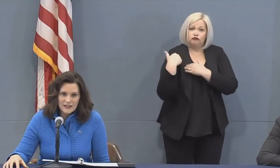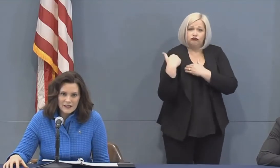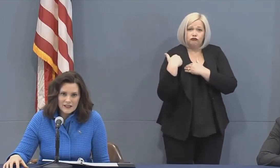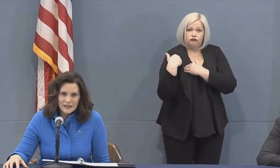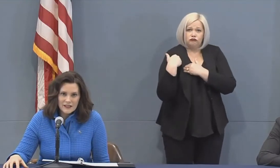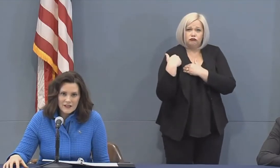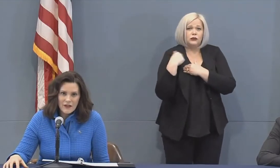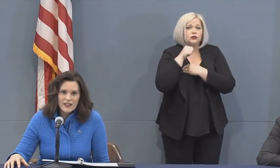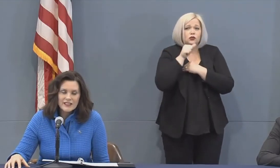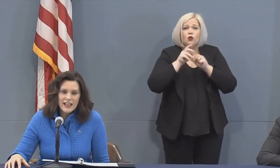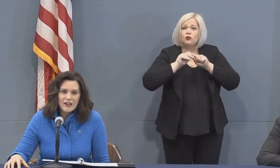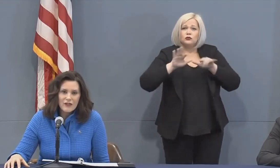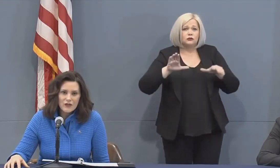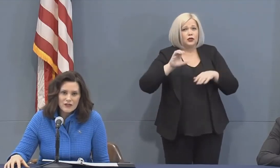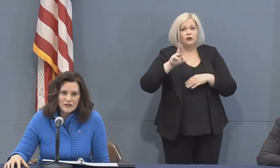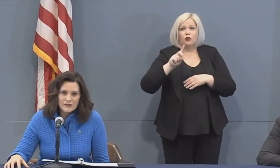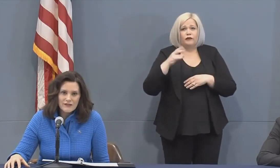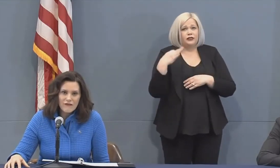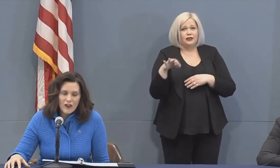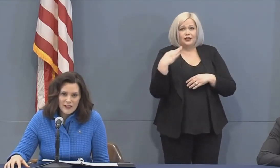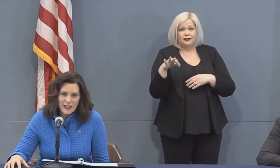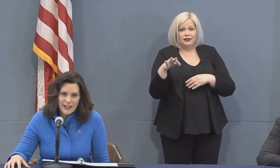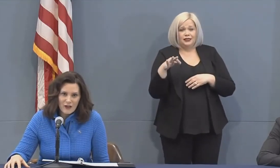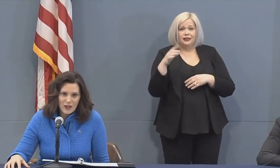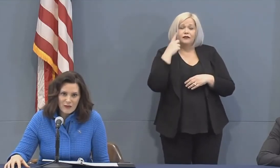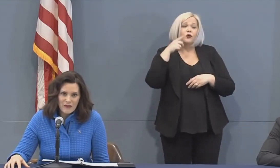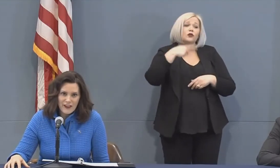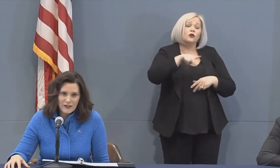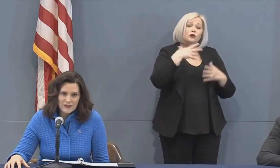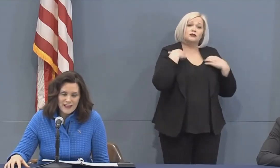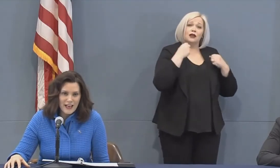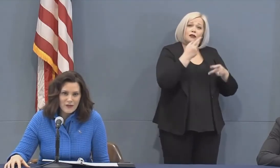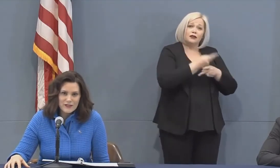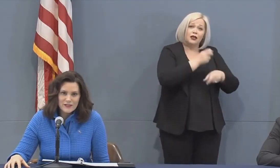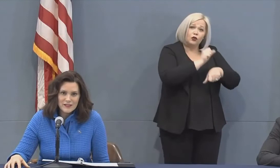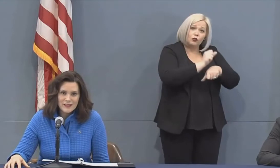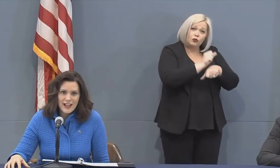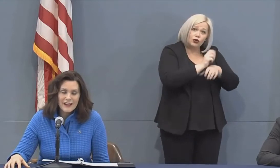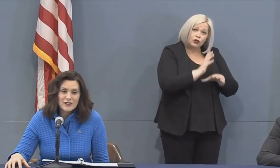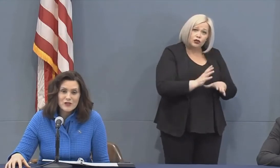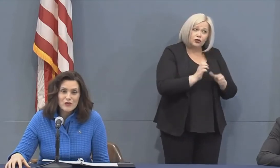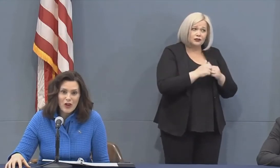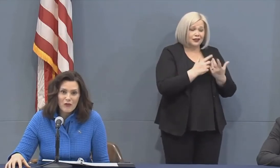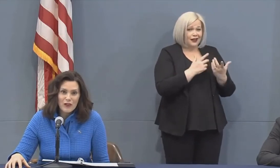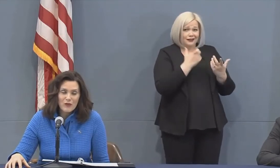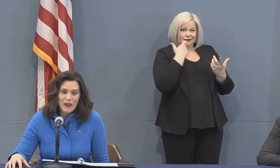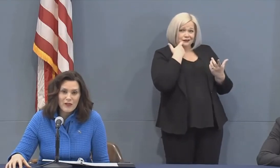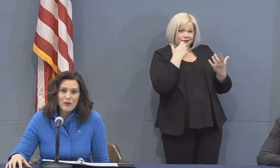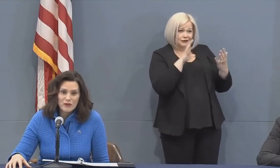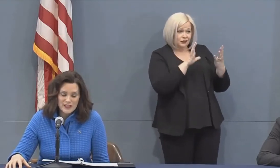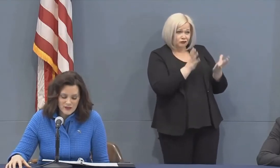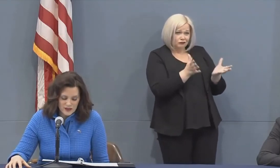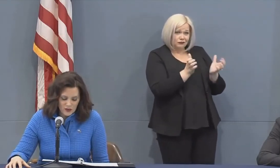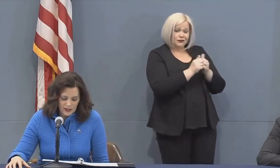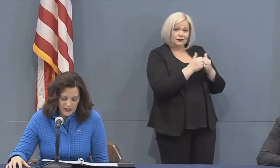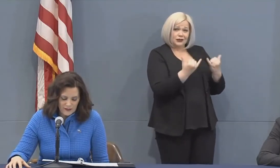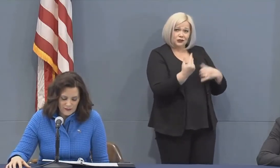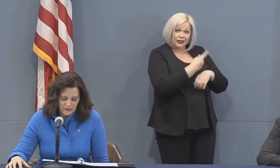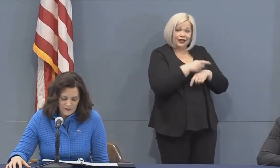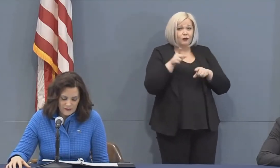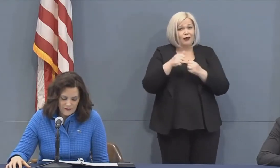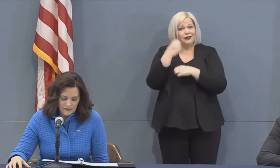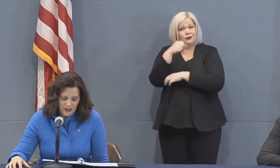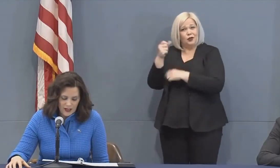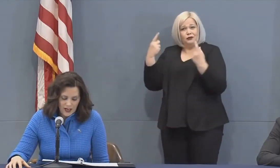-19 for the sake of those frontline health care providers that I was on a Zoom call with while the protest was going